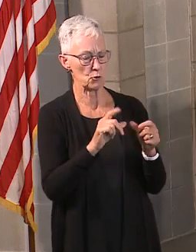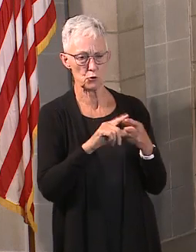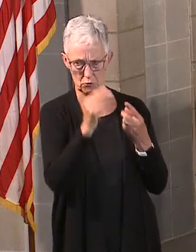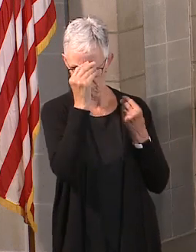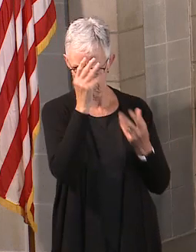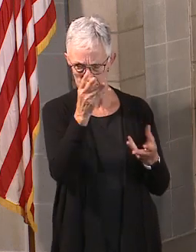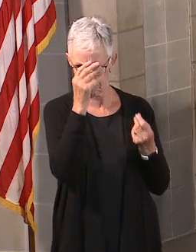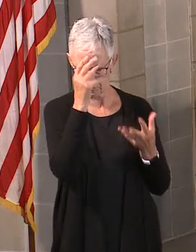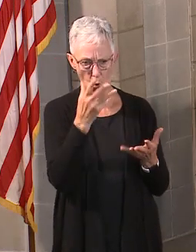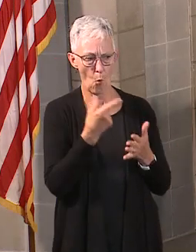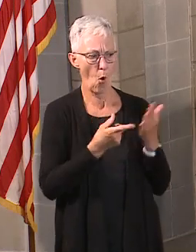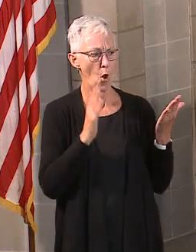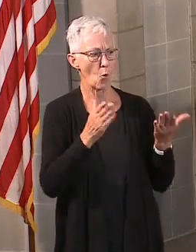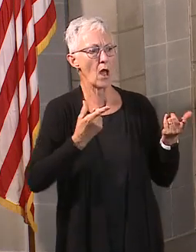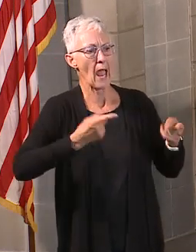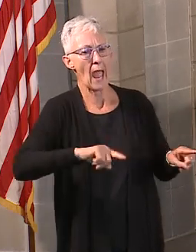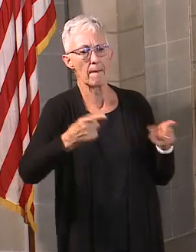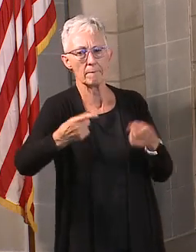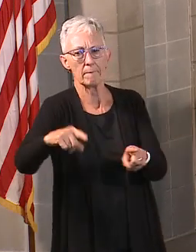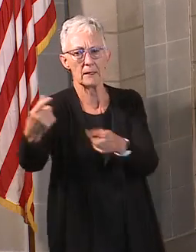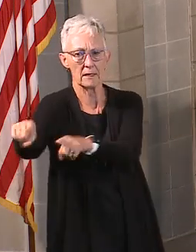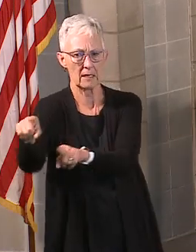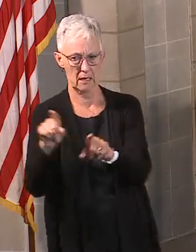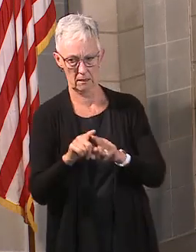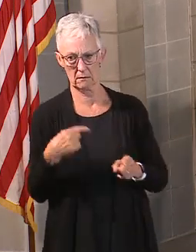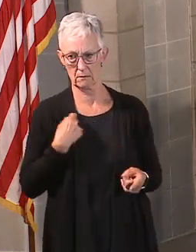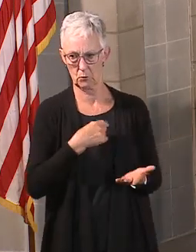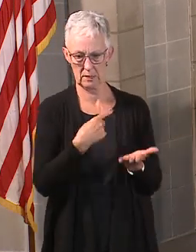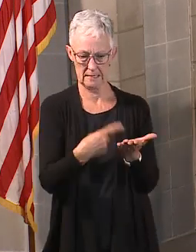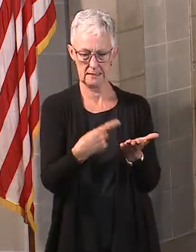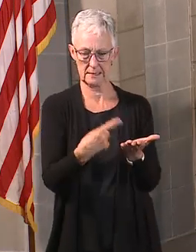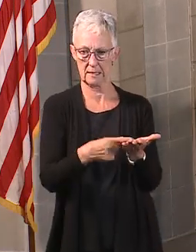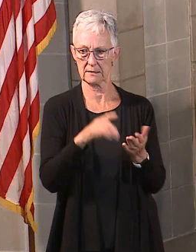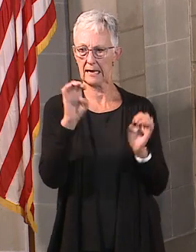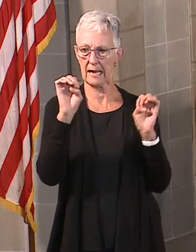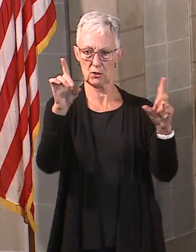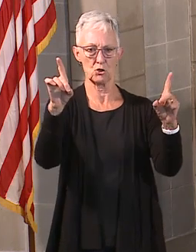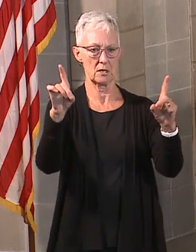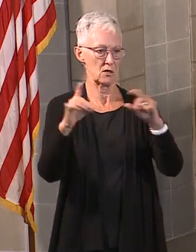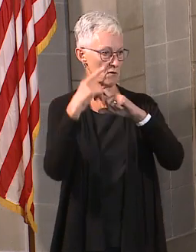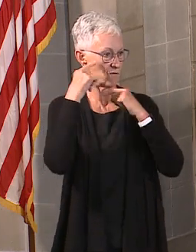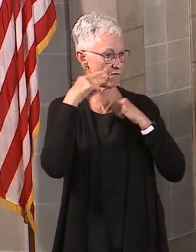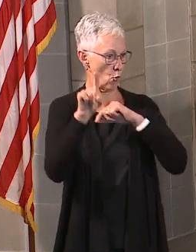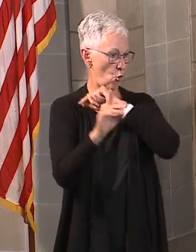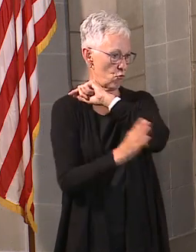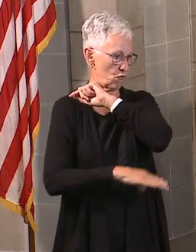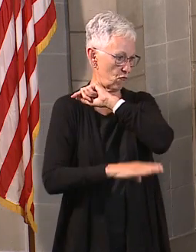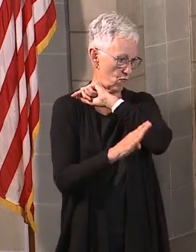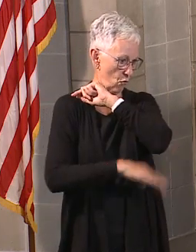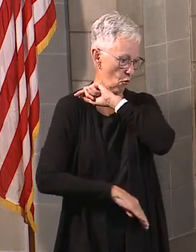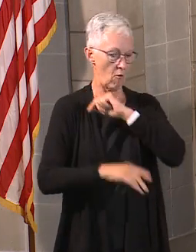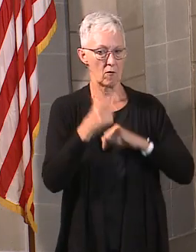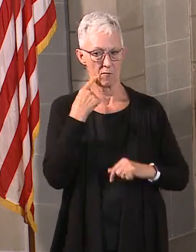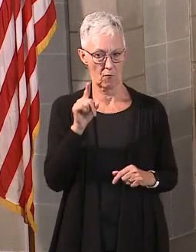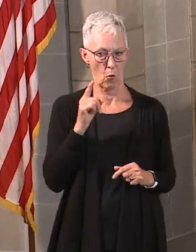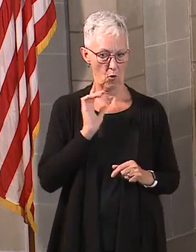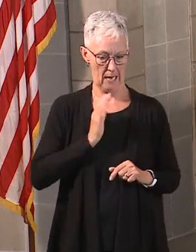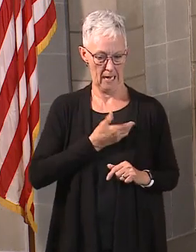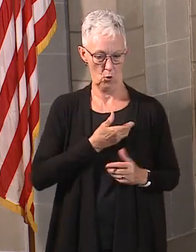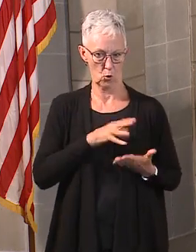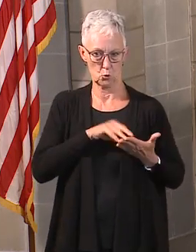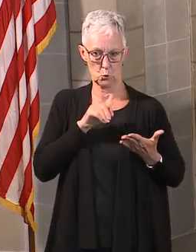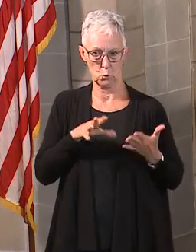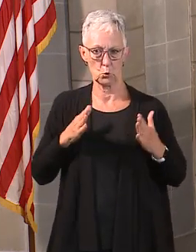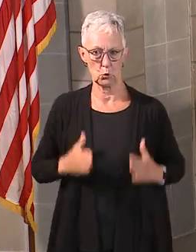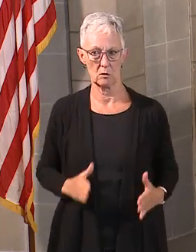looking like as we speak with educational leaders about what this fall will look like with regard to our students. And so we'll continue to keep you updated on